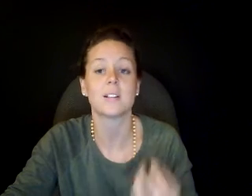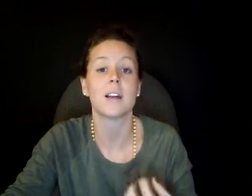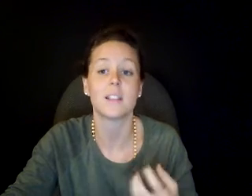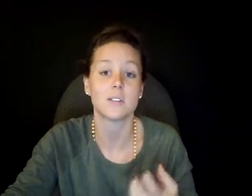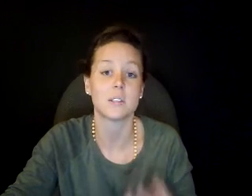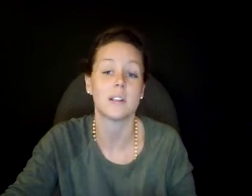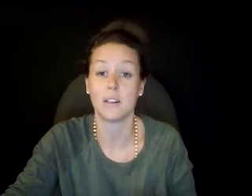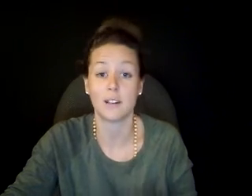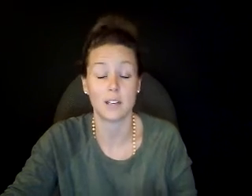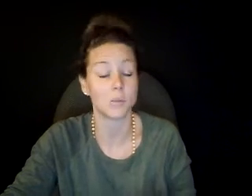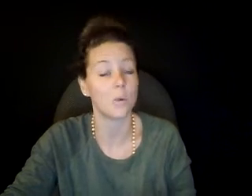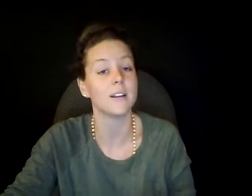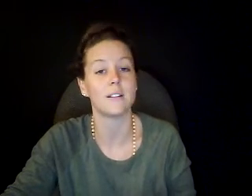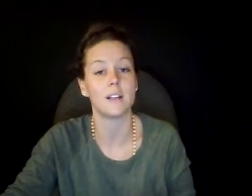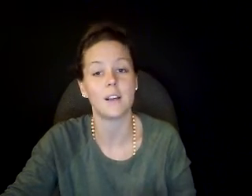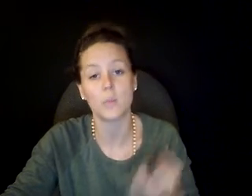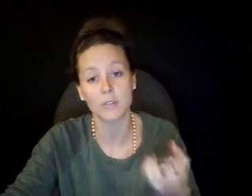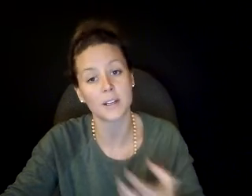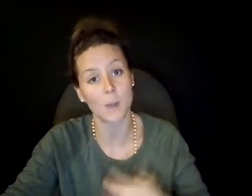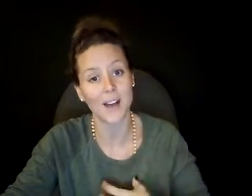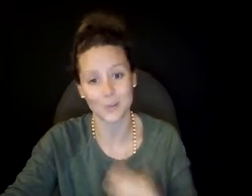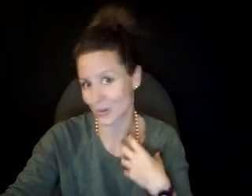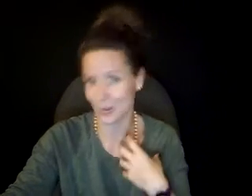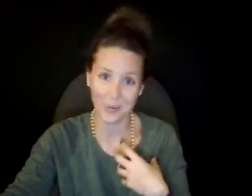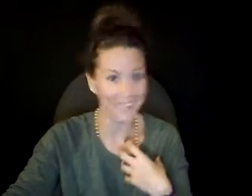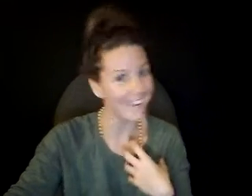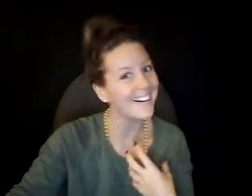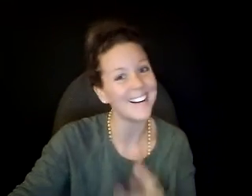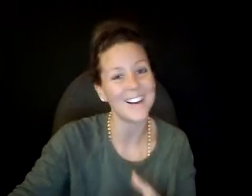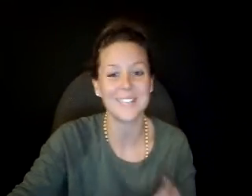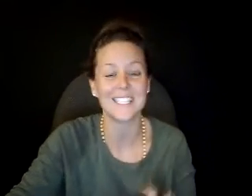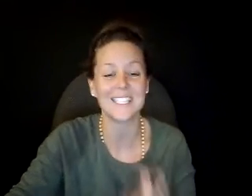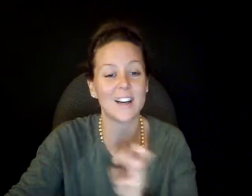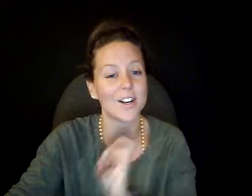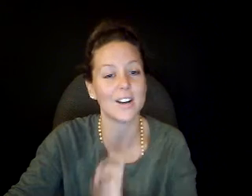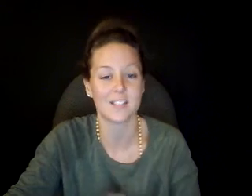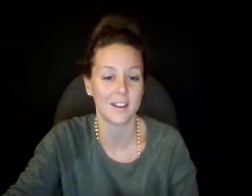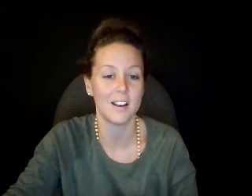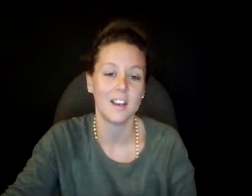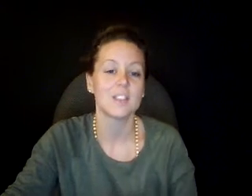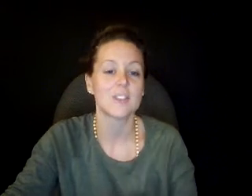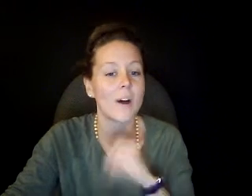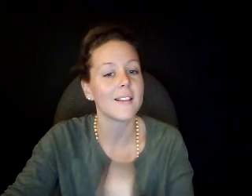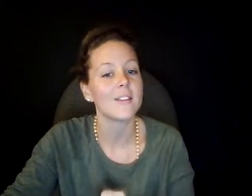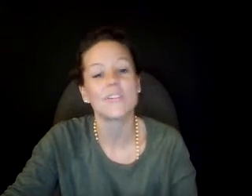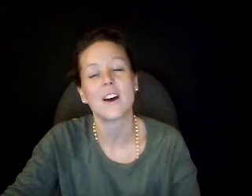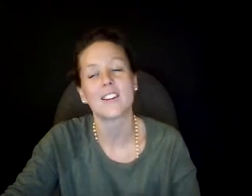the light that is one. It reflects back to us what we are, and we indeed are God's Son. So I love you, Father,